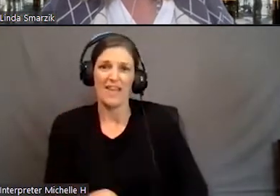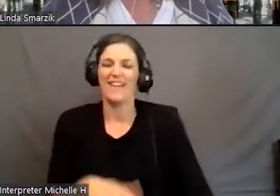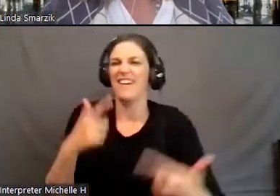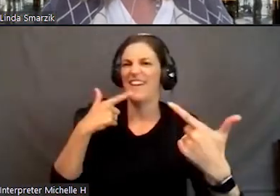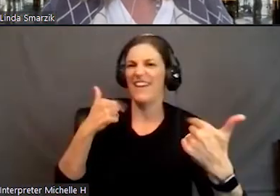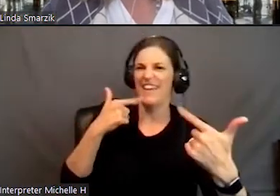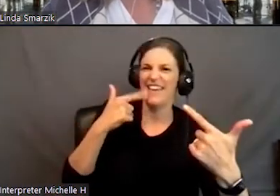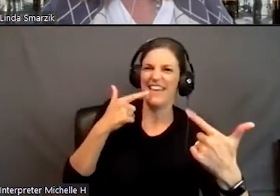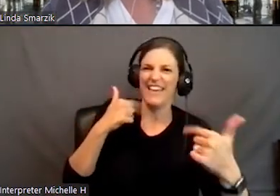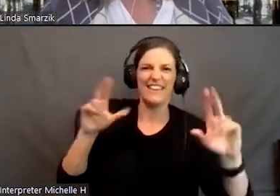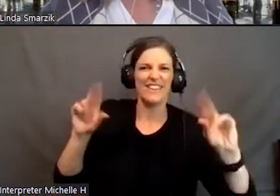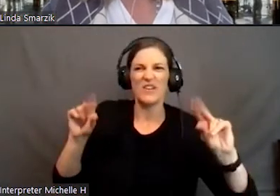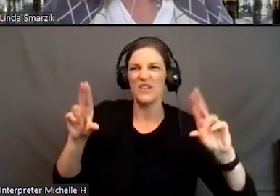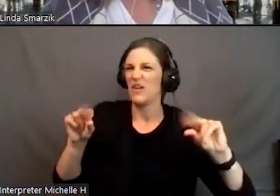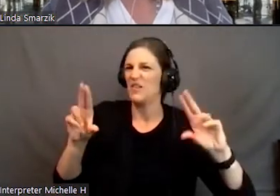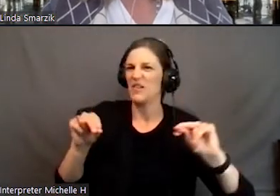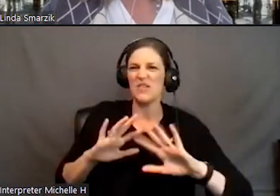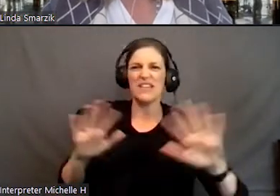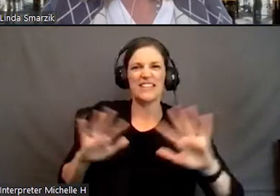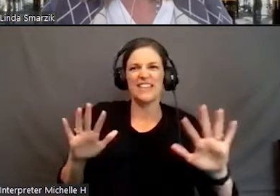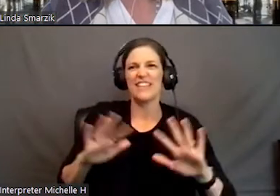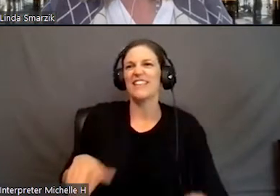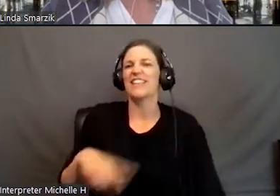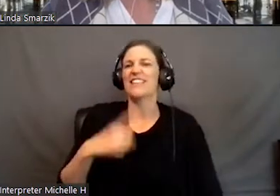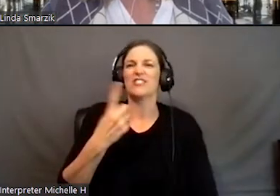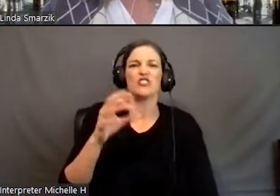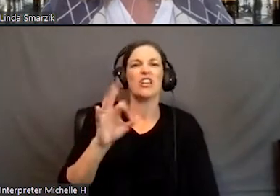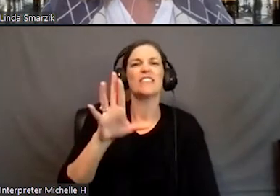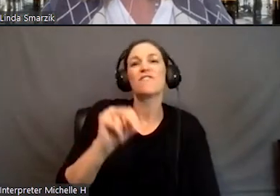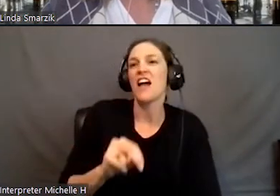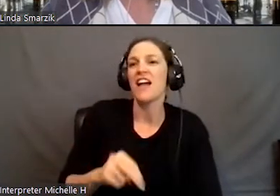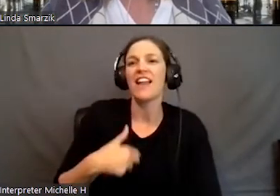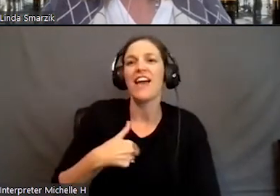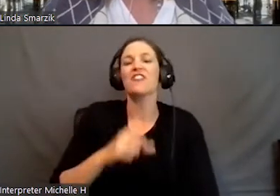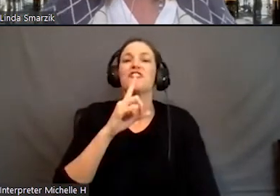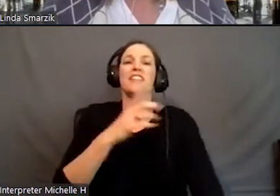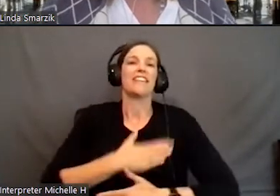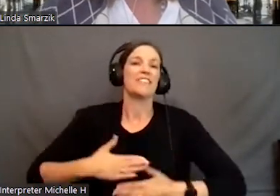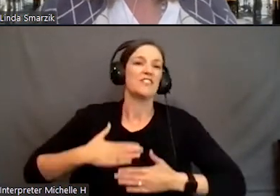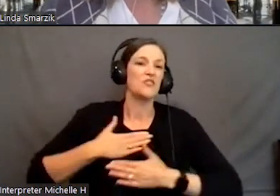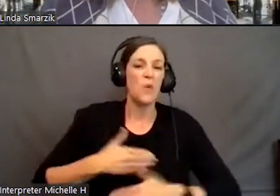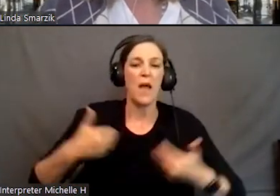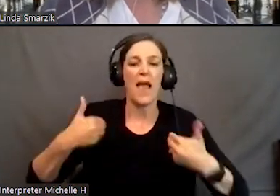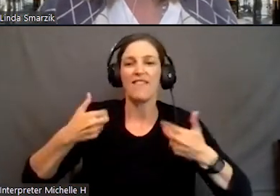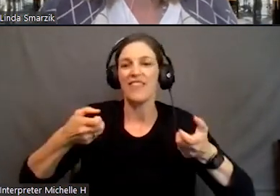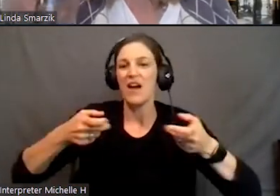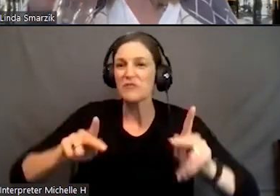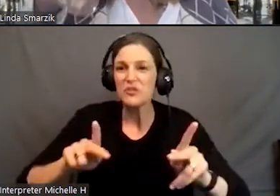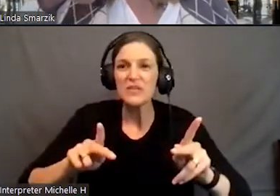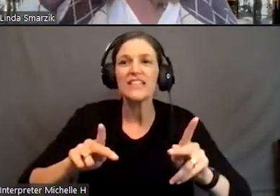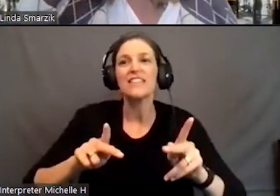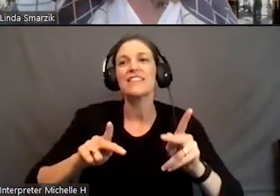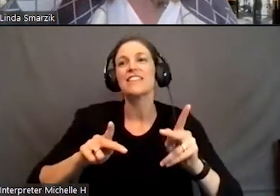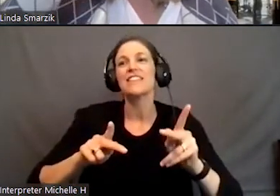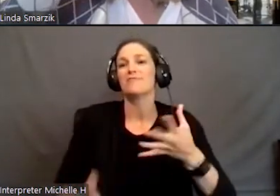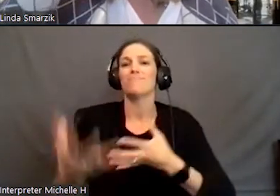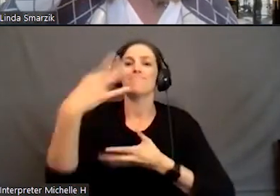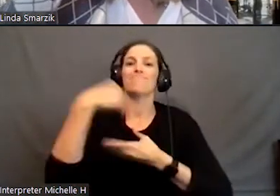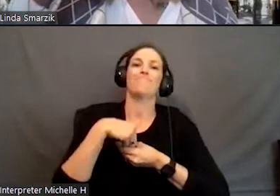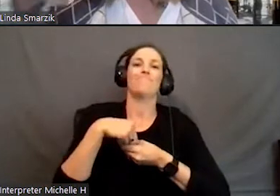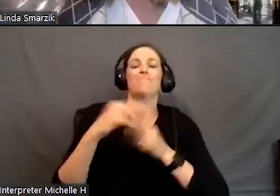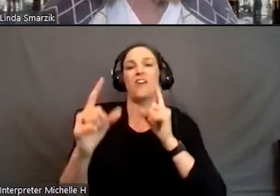No, no. This is purely fun. But I really enjoy getting the opportunity to get folks engaged in